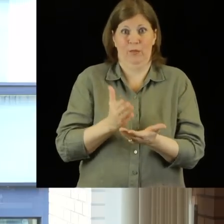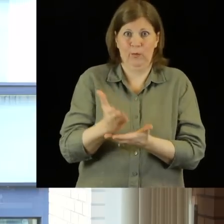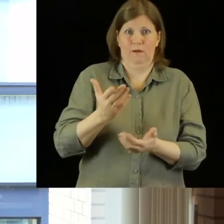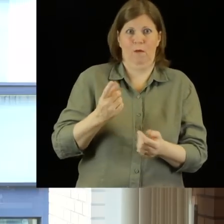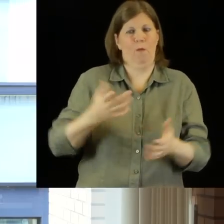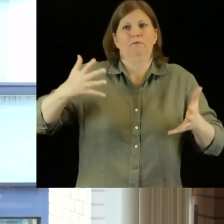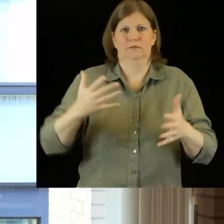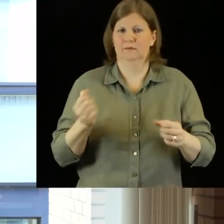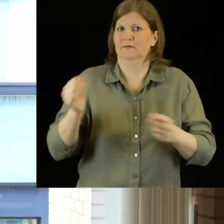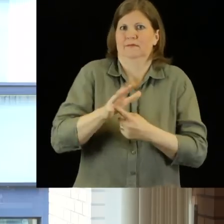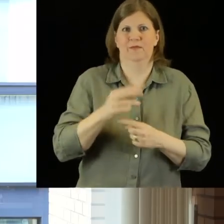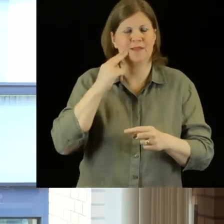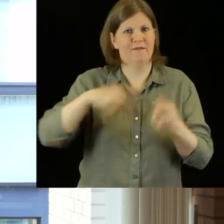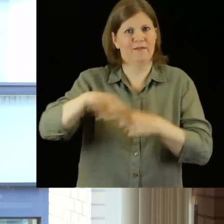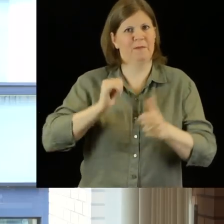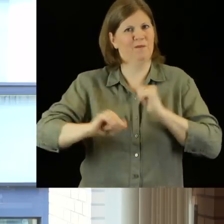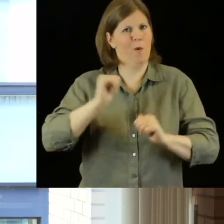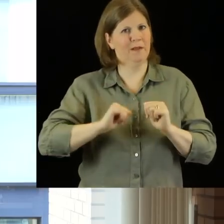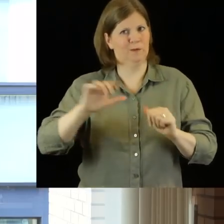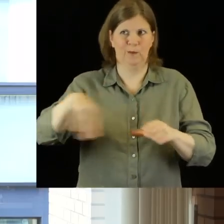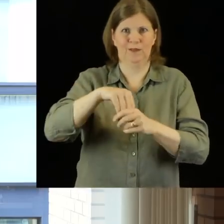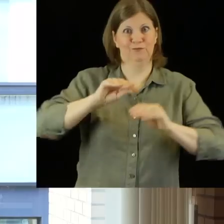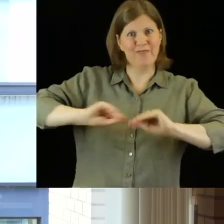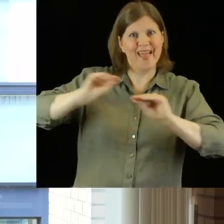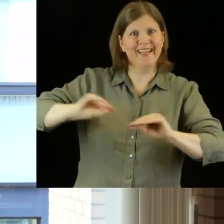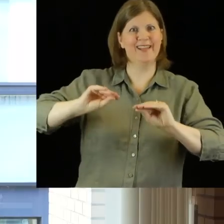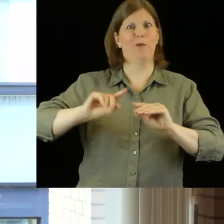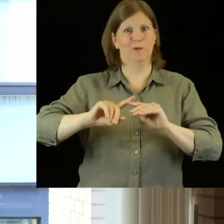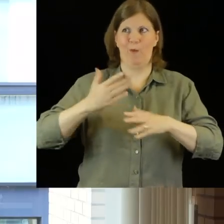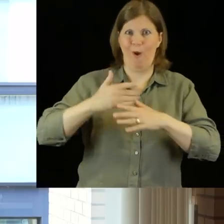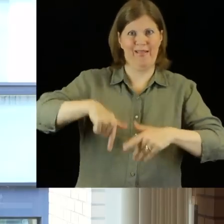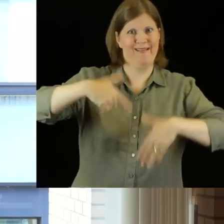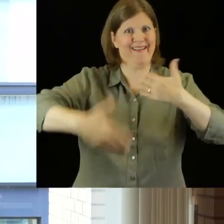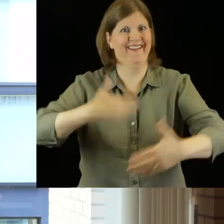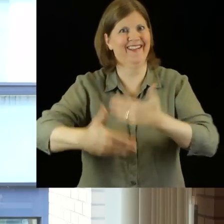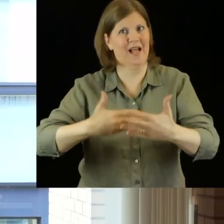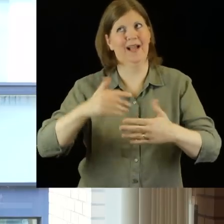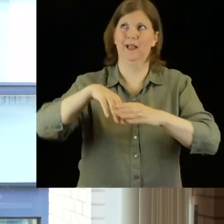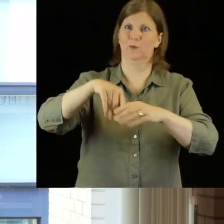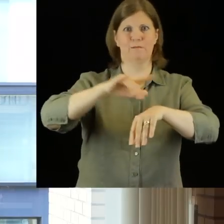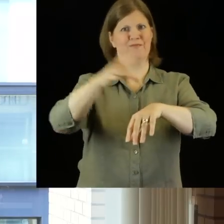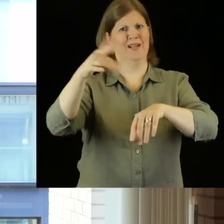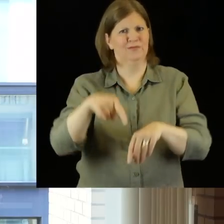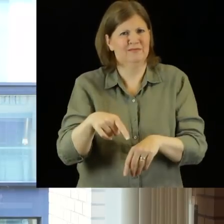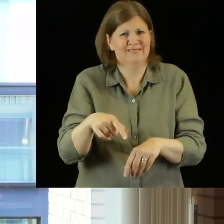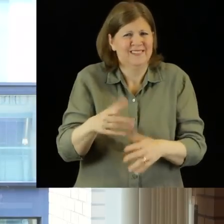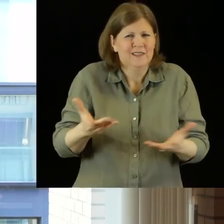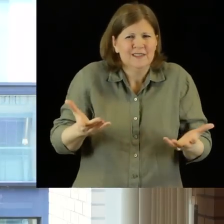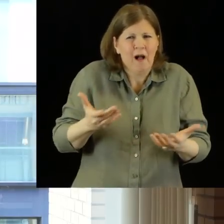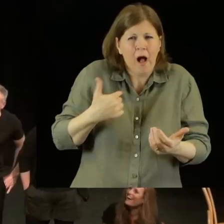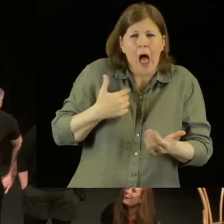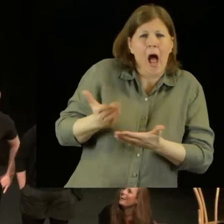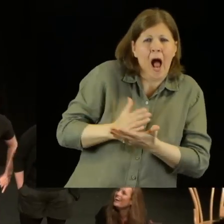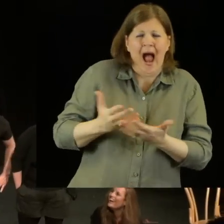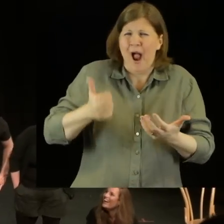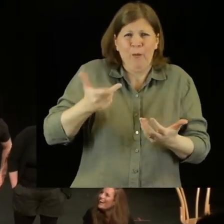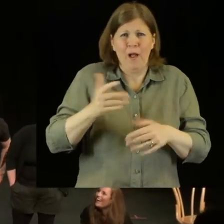think infinite because once we have a critical mass of Deaf performers who have been trained and who are working there in the profession, there's no way of knowing